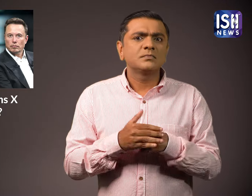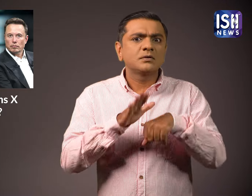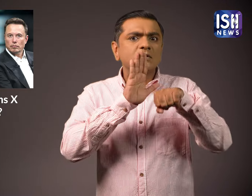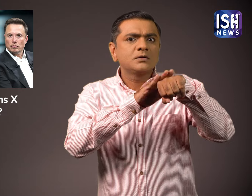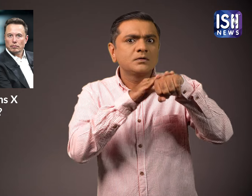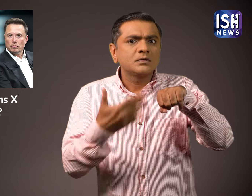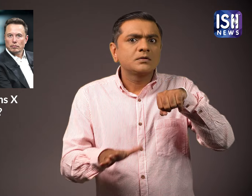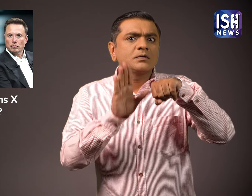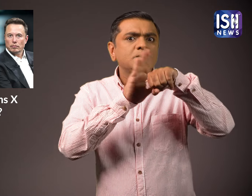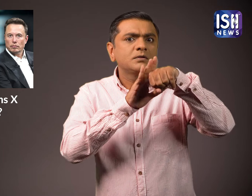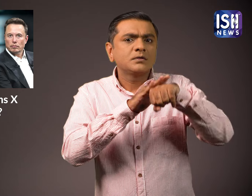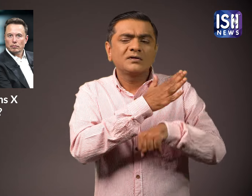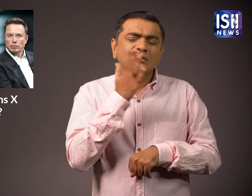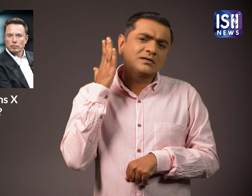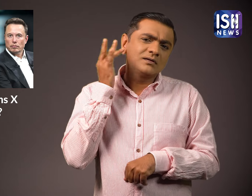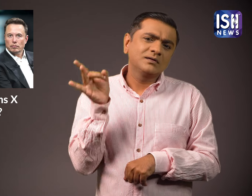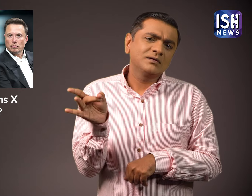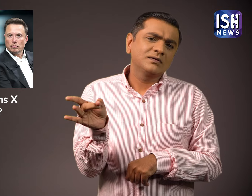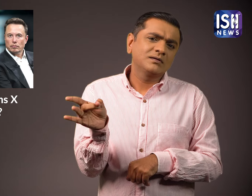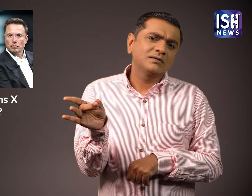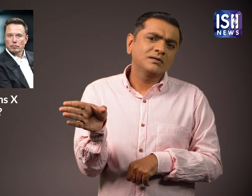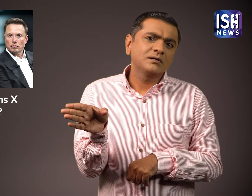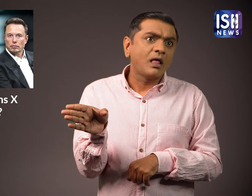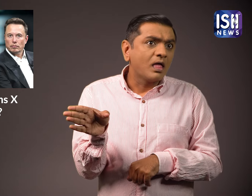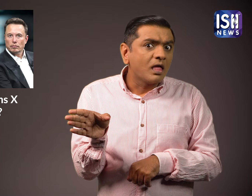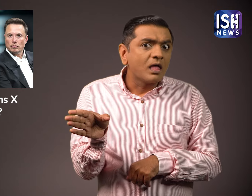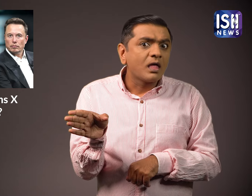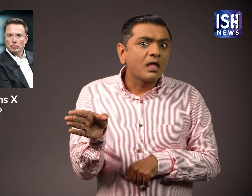Despite the request, X did not comply with the orders. Oh!